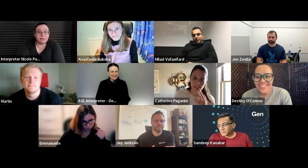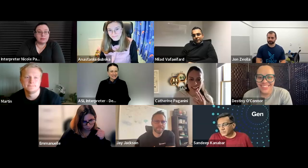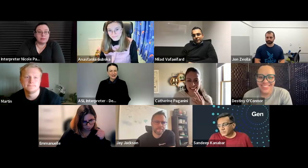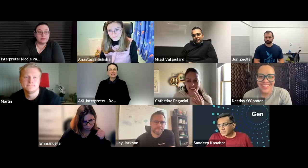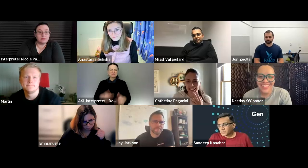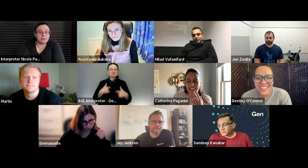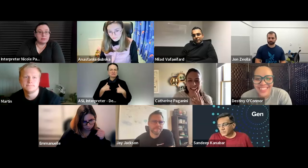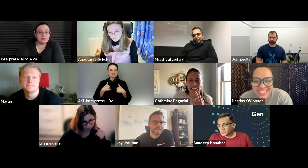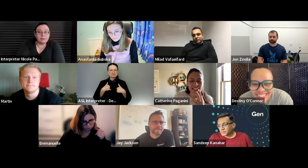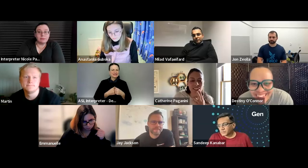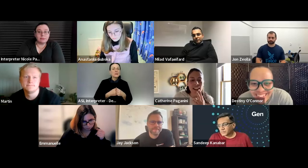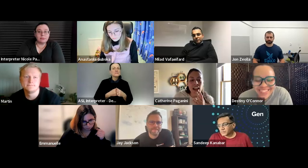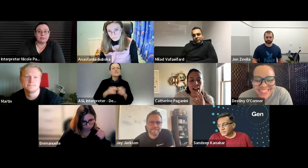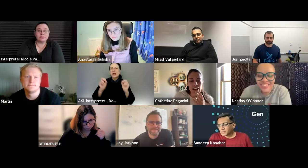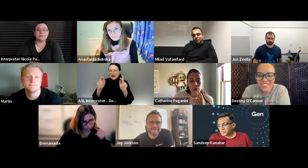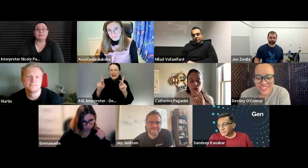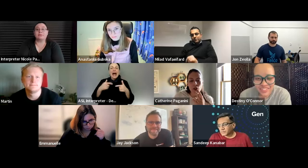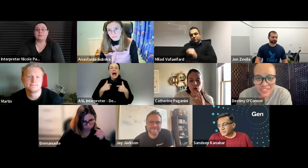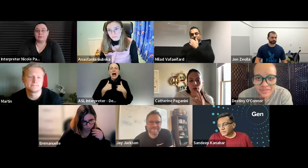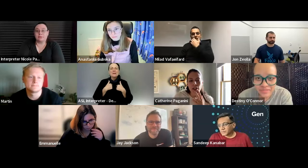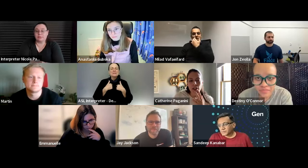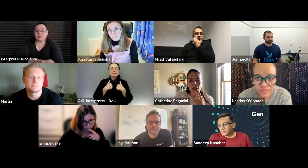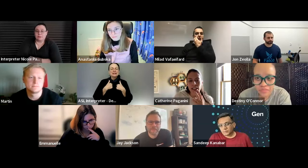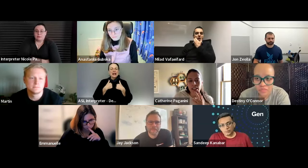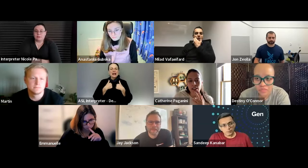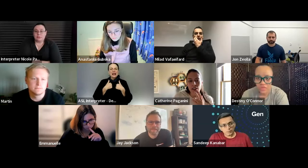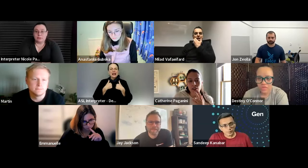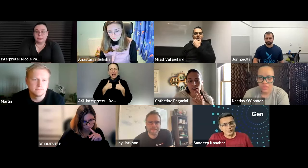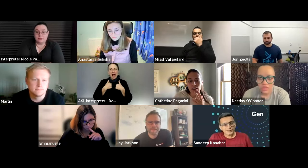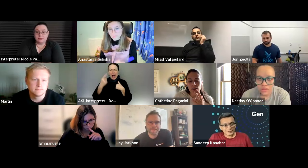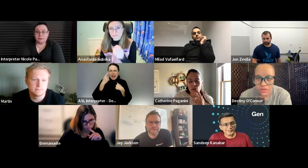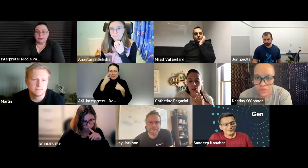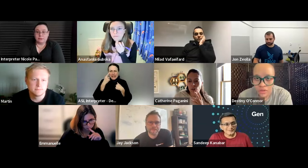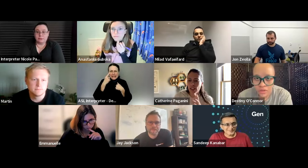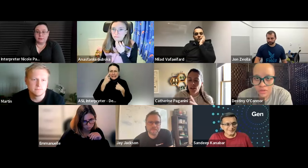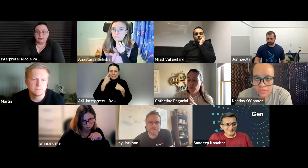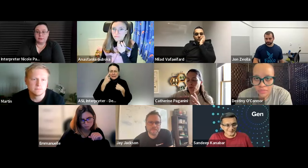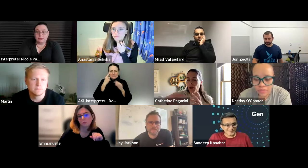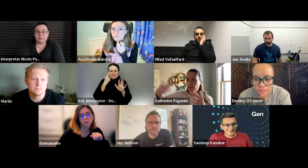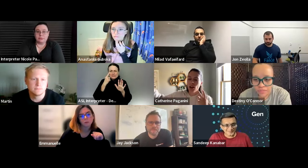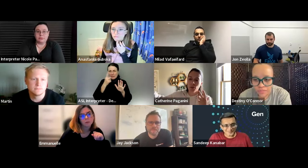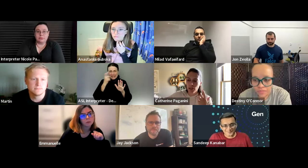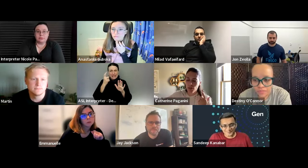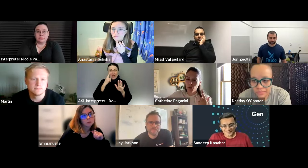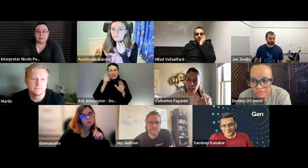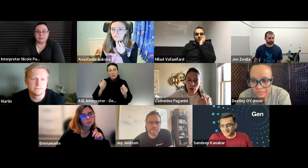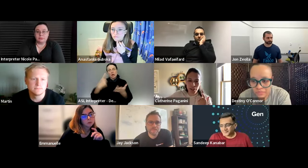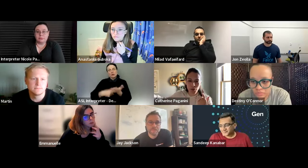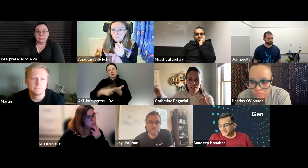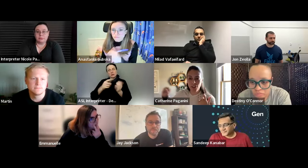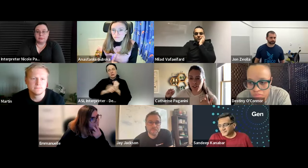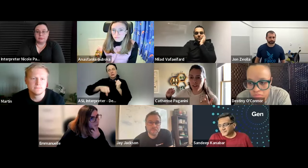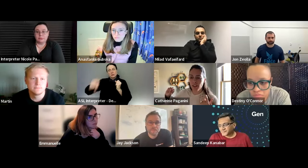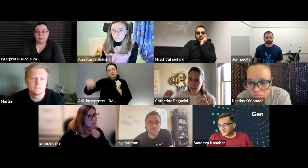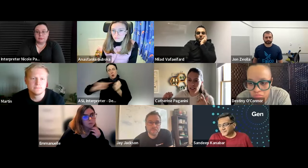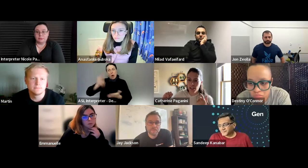say something again sorry okay um so i think um just because i think we could probably talk about this for an hour